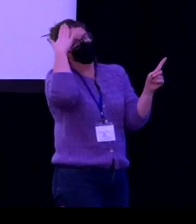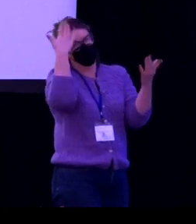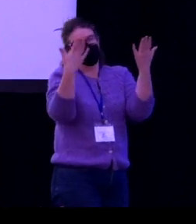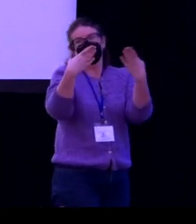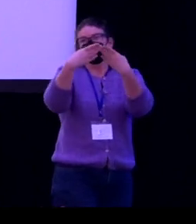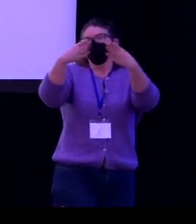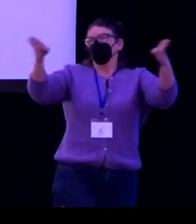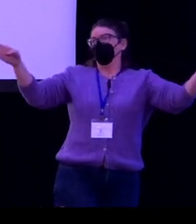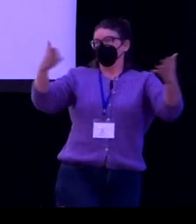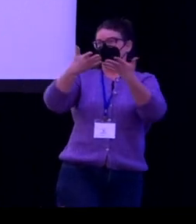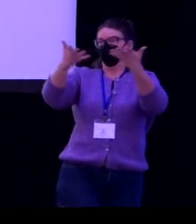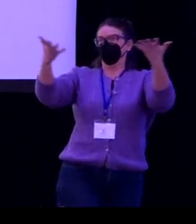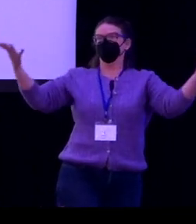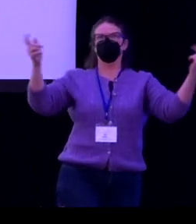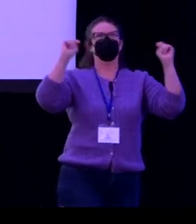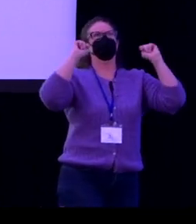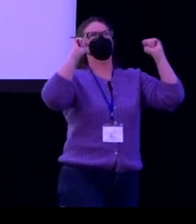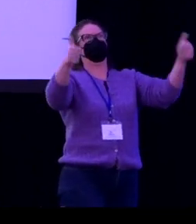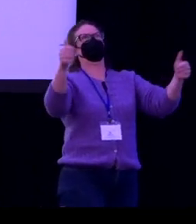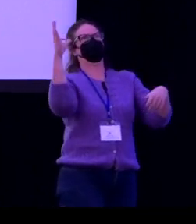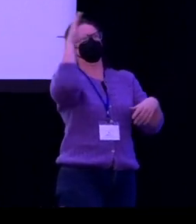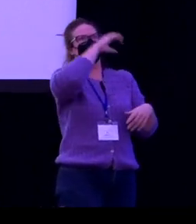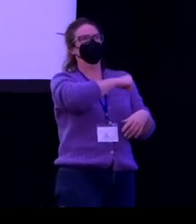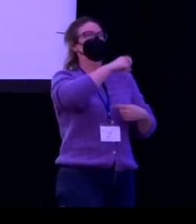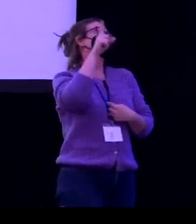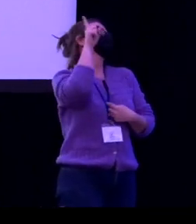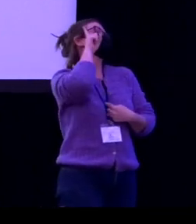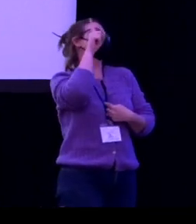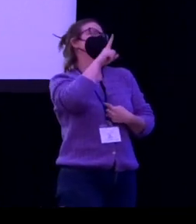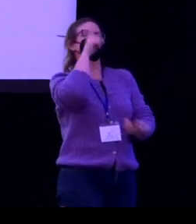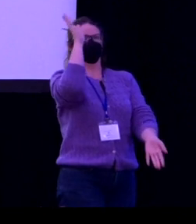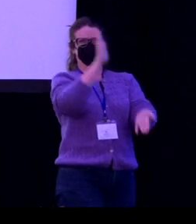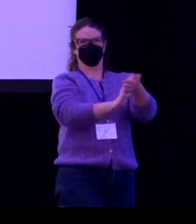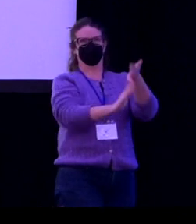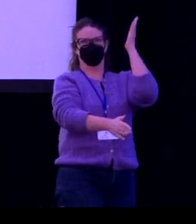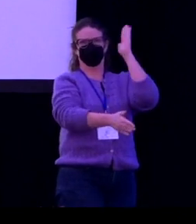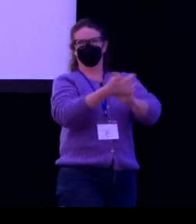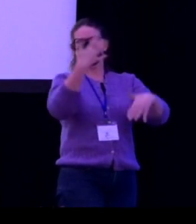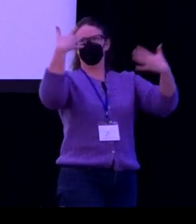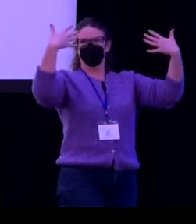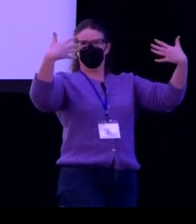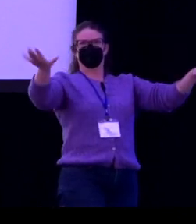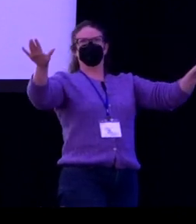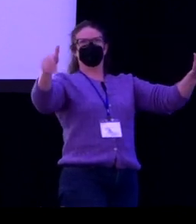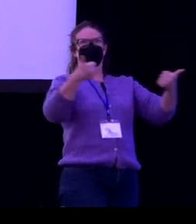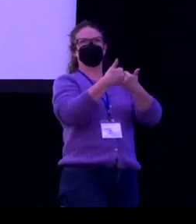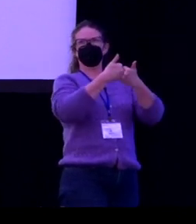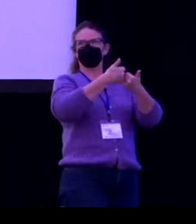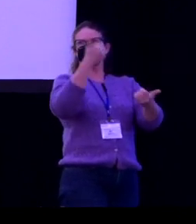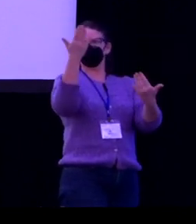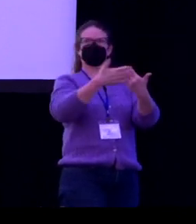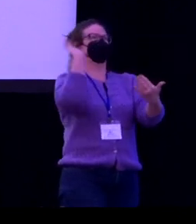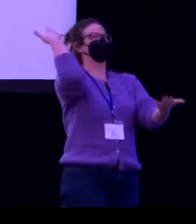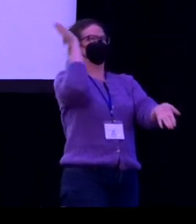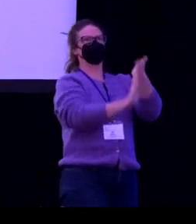not an easy argument to make, but I think generally people make the assumption